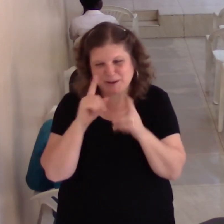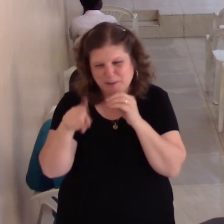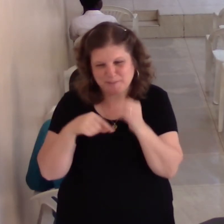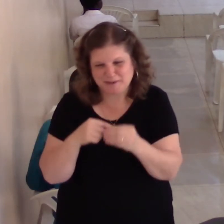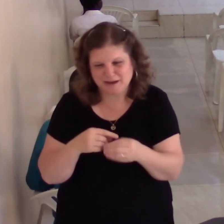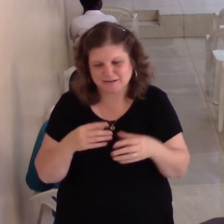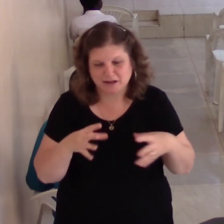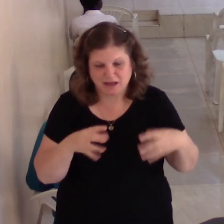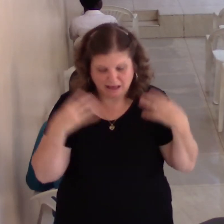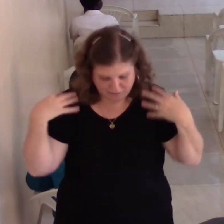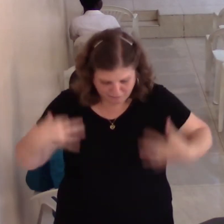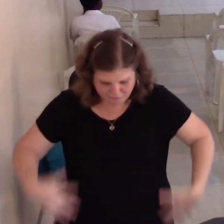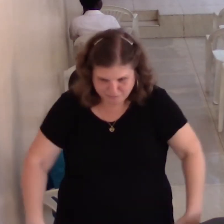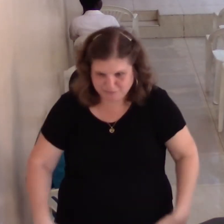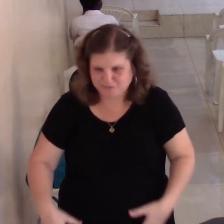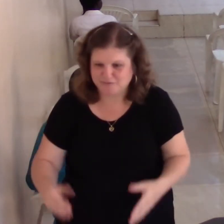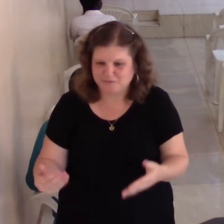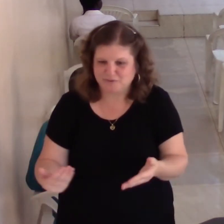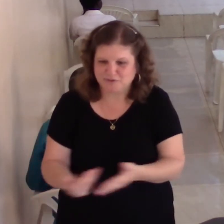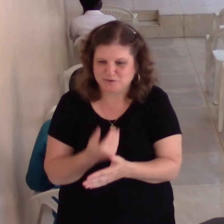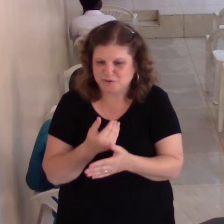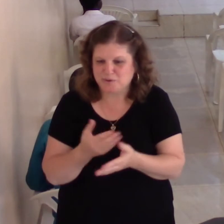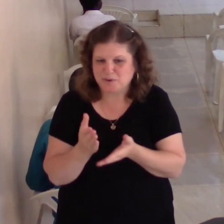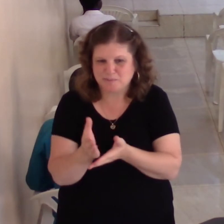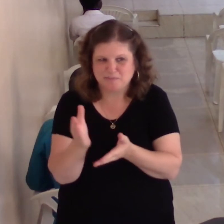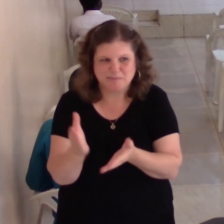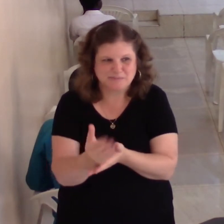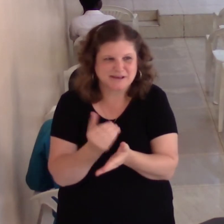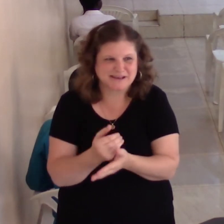You know, I wanted to have a blessing too. I asked him for the man's name, forgive him, then he won't give him a name.